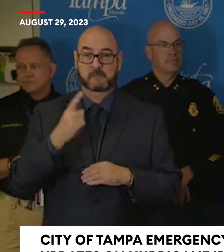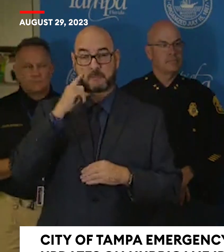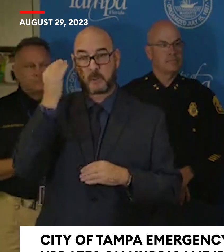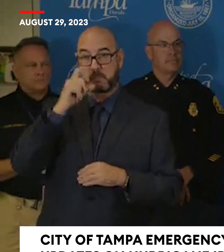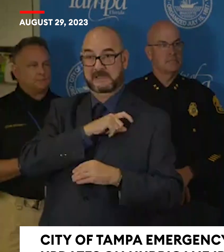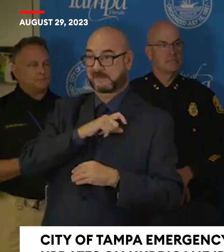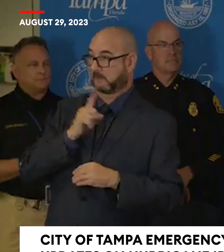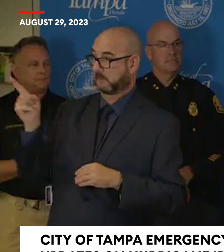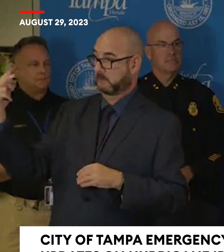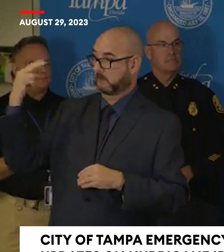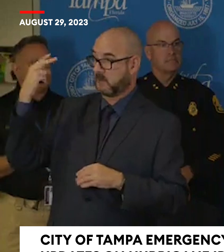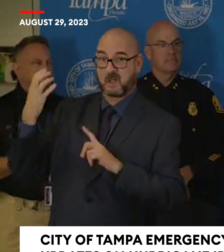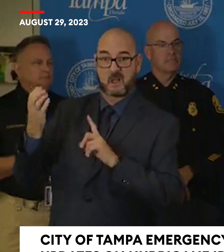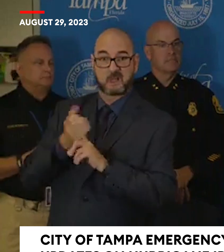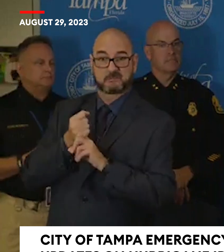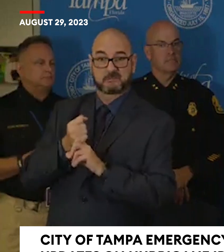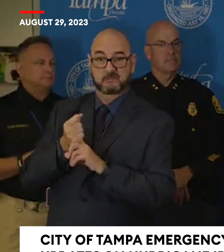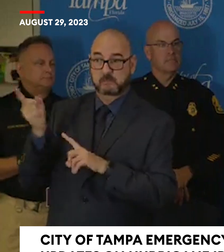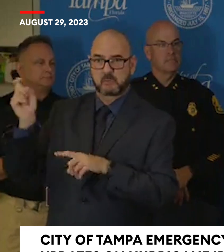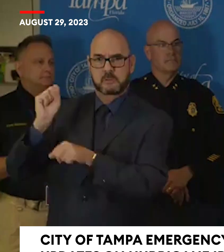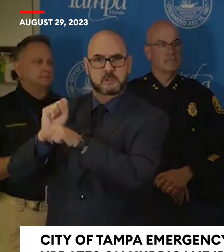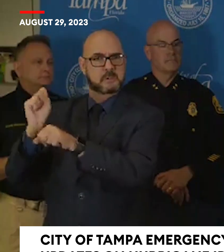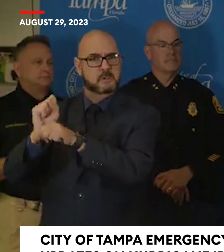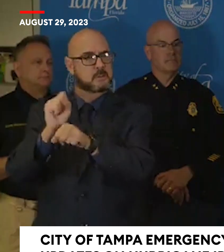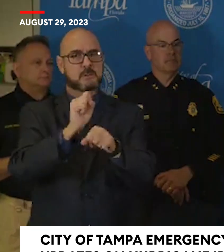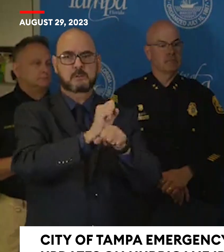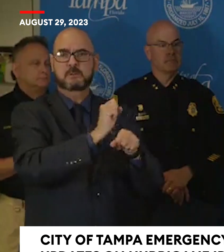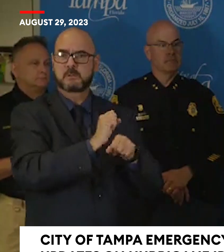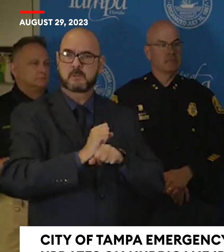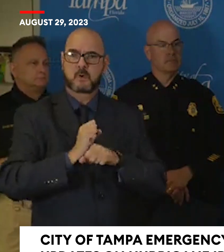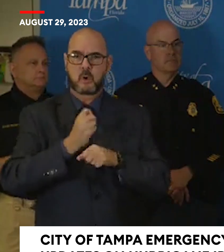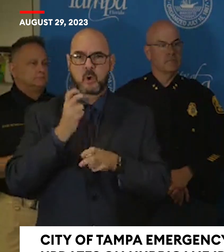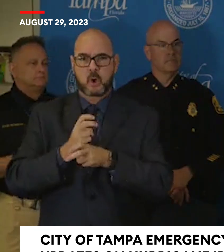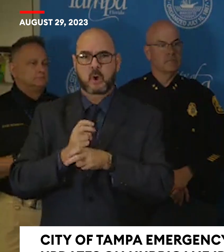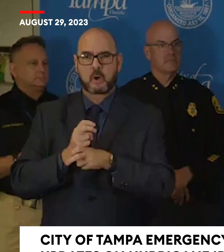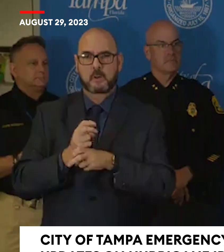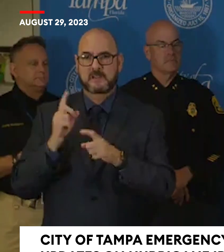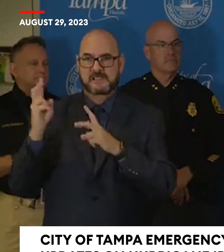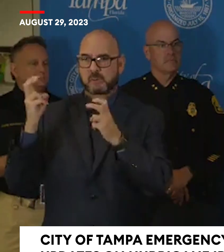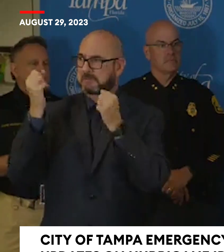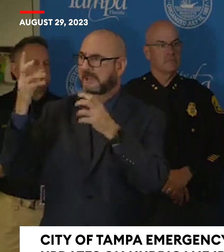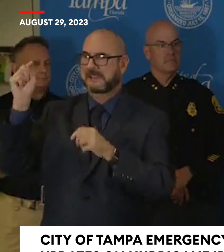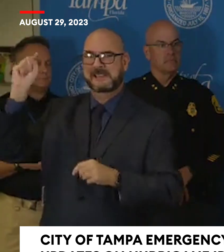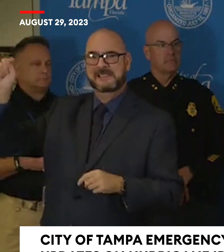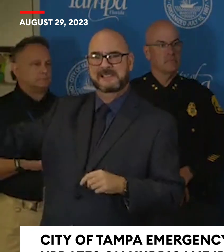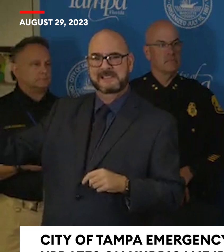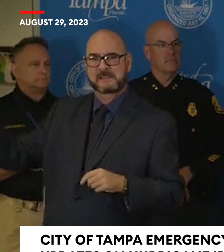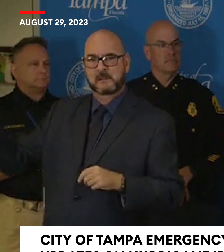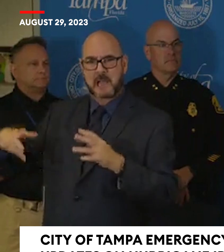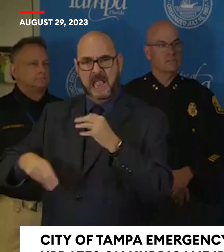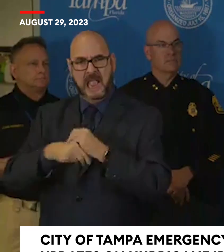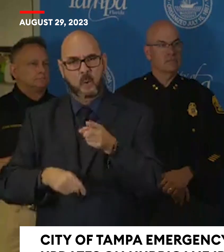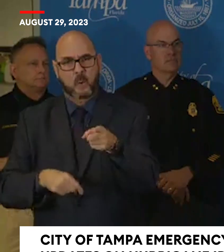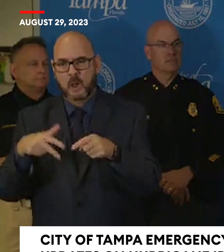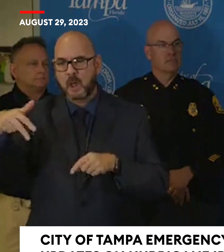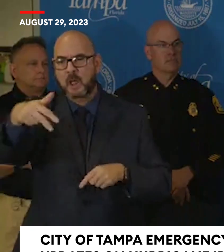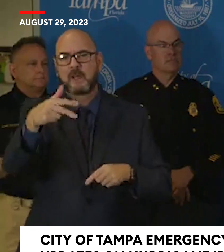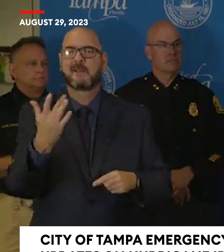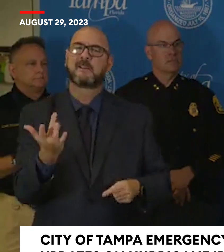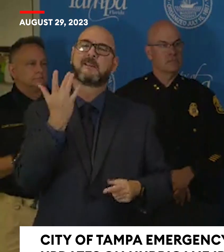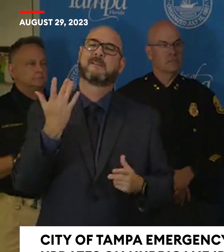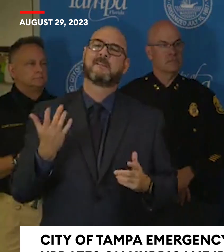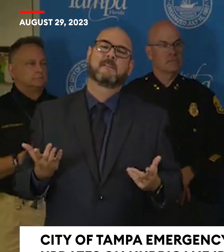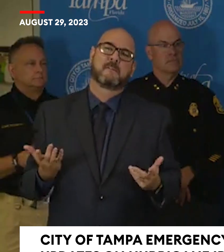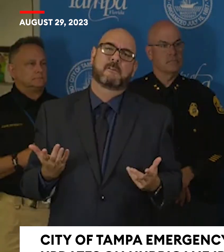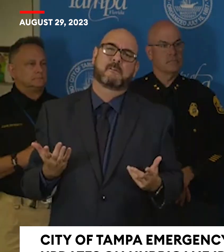there working hard and all of the issues that they have to address right now. They shouldn't have to to address individuals